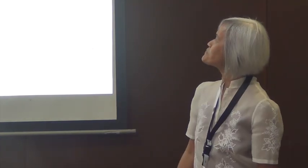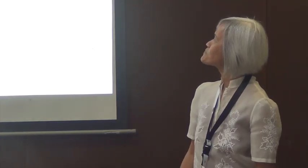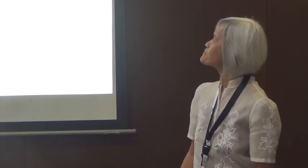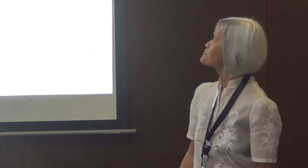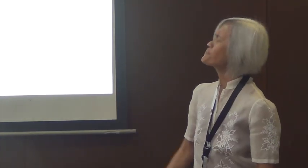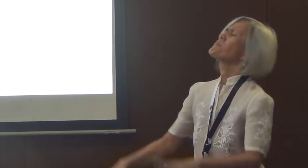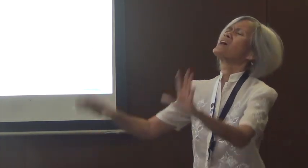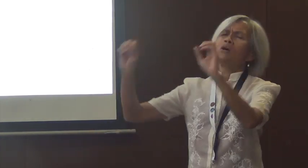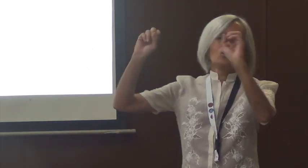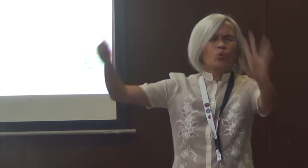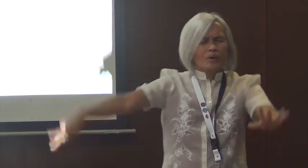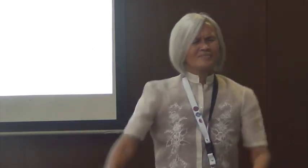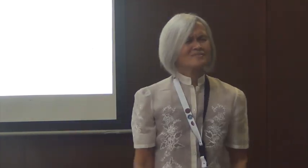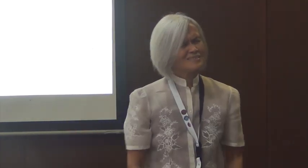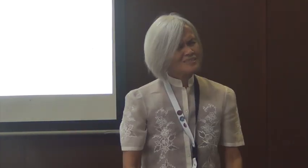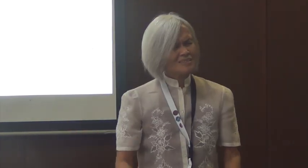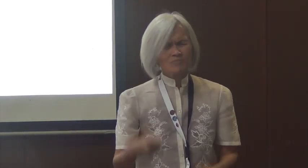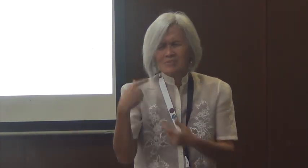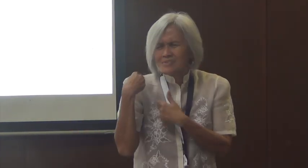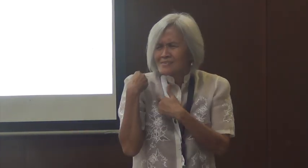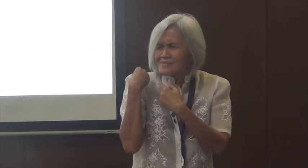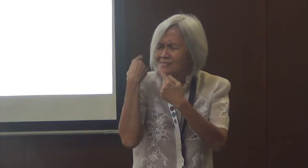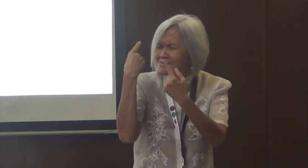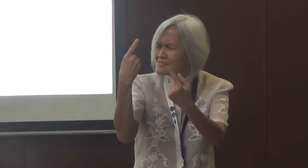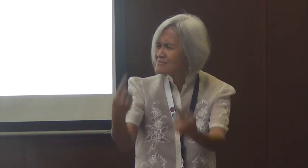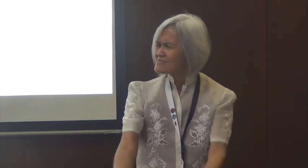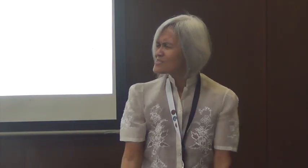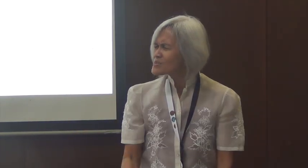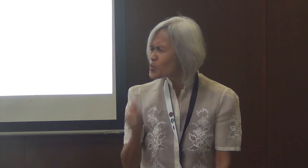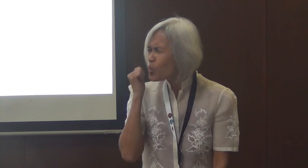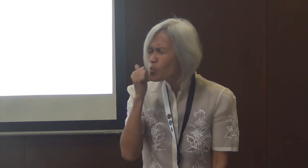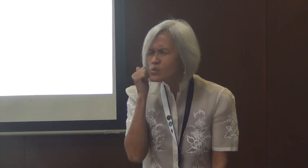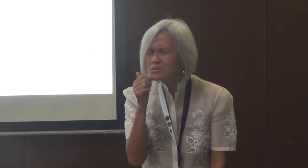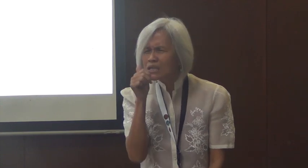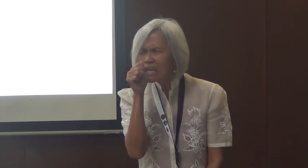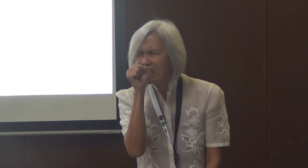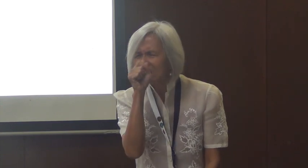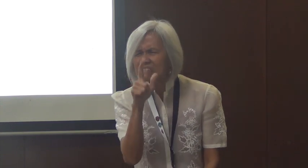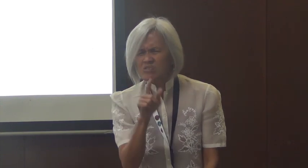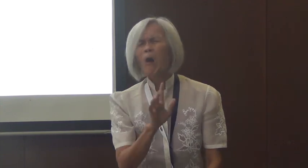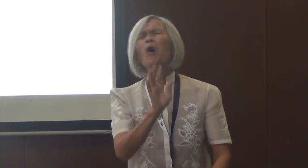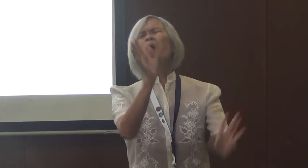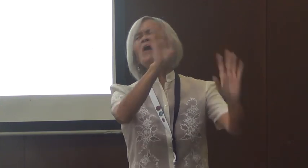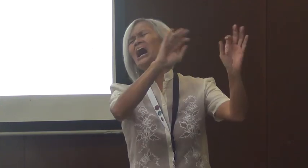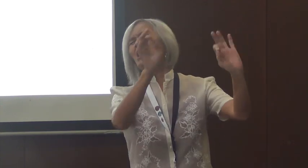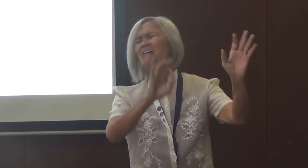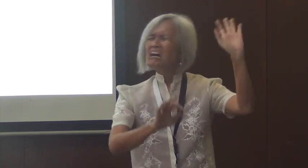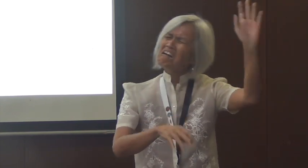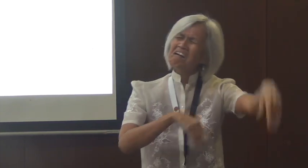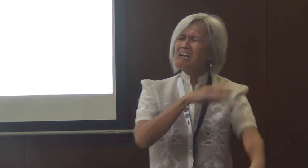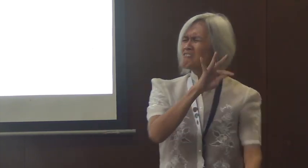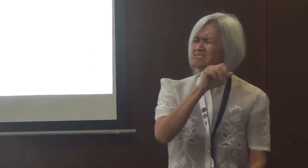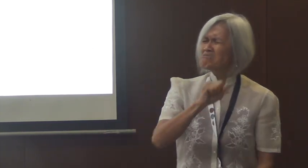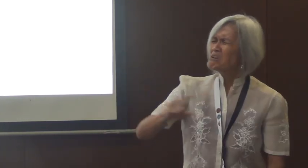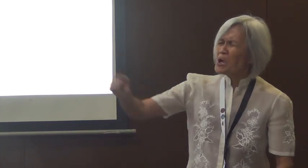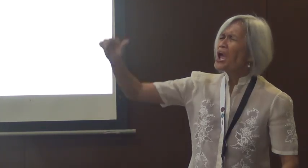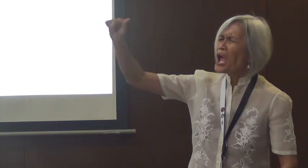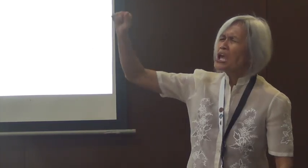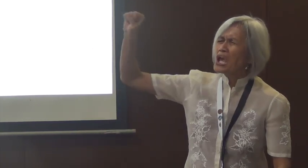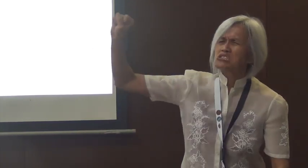was quite extensive. Okay. So from then on, we would always hear of ASL. People would